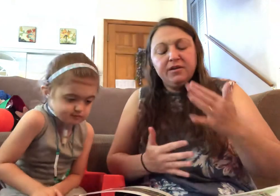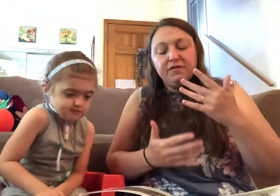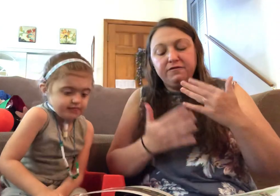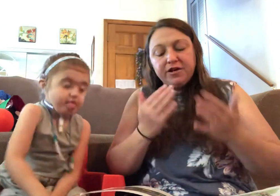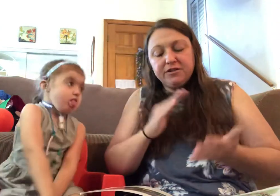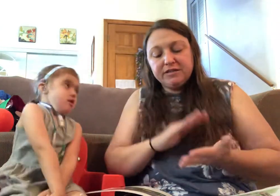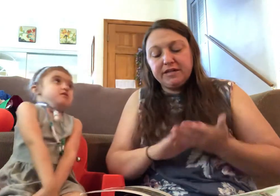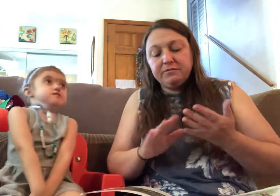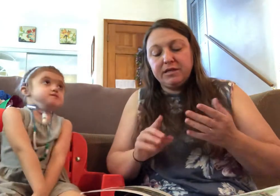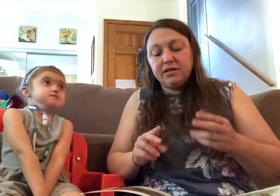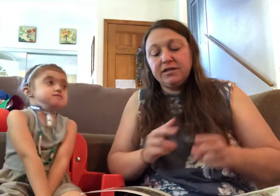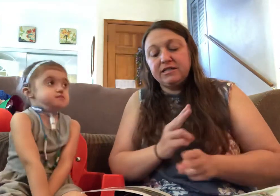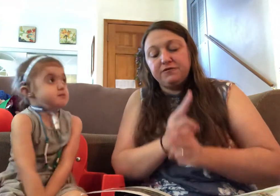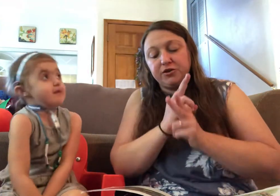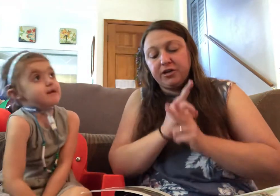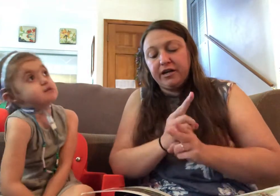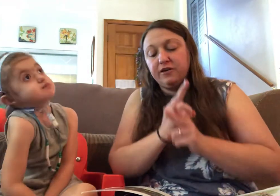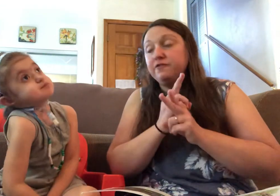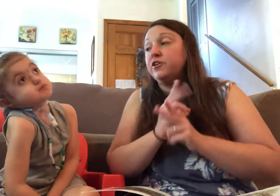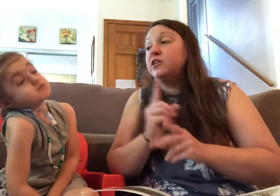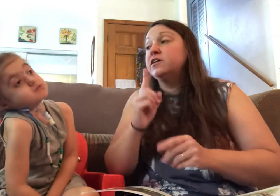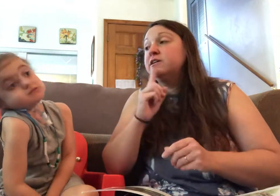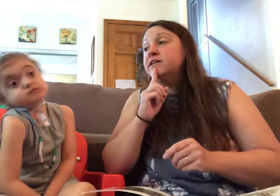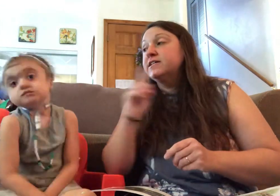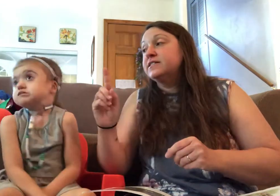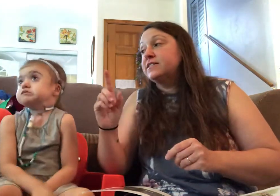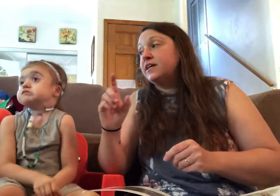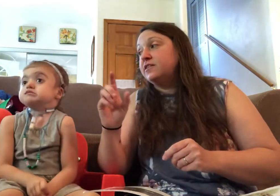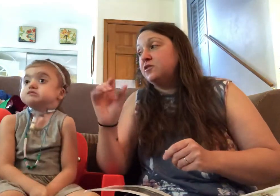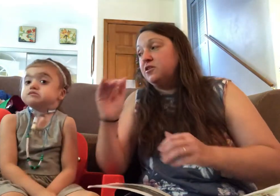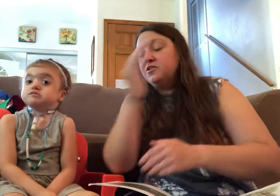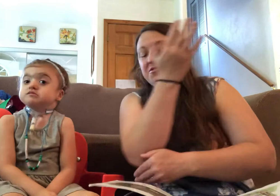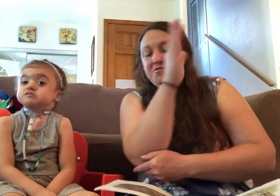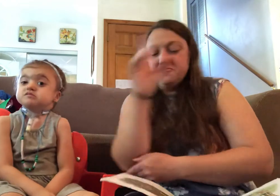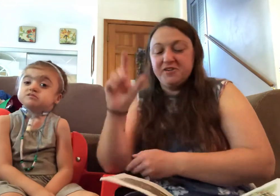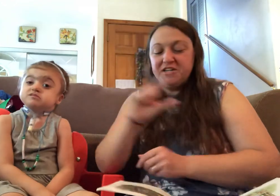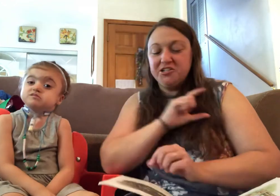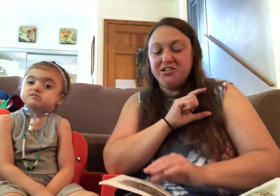Fires can be nice if you're careful, said the ranger.